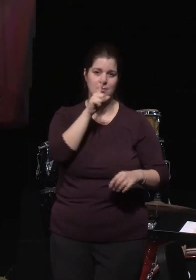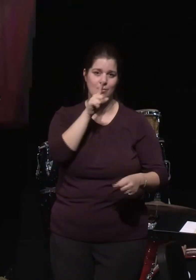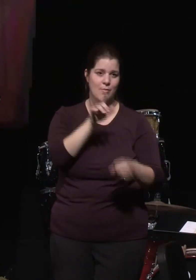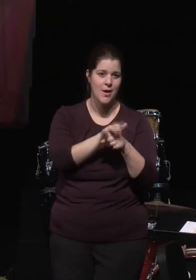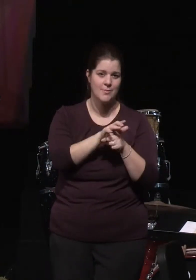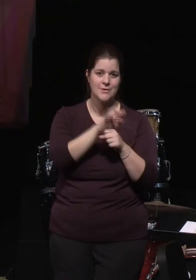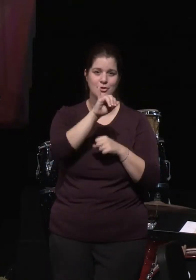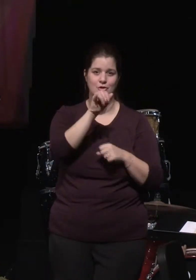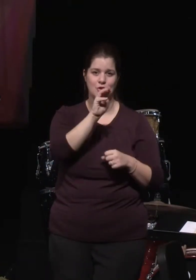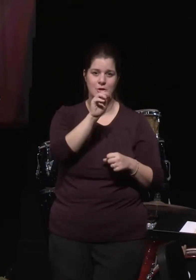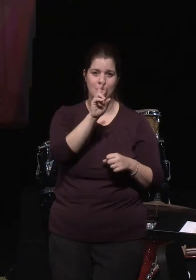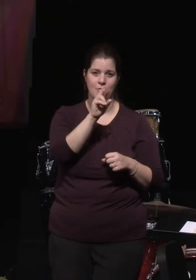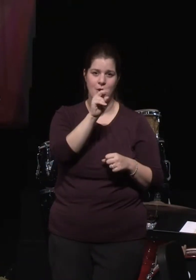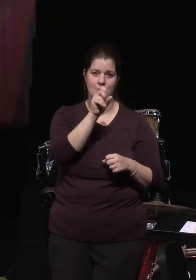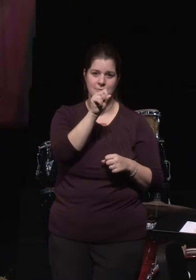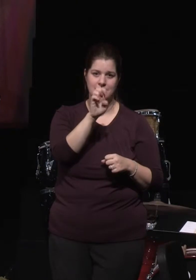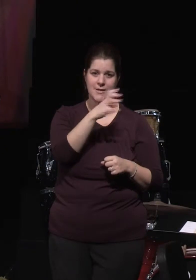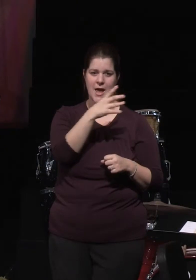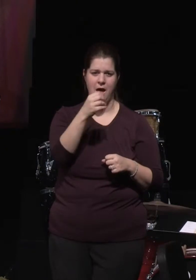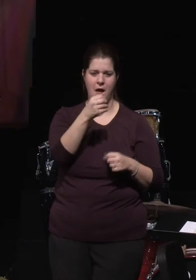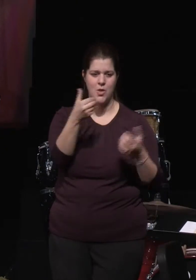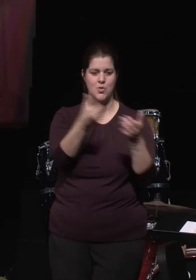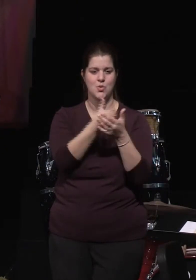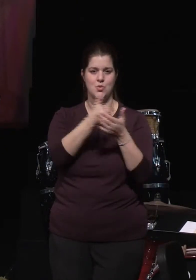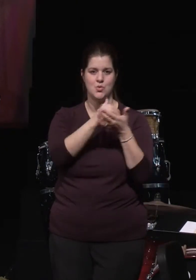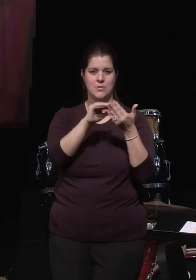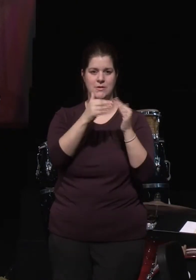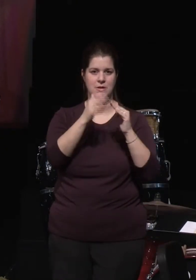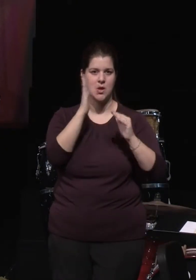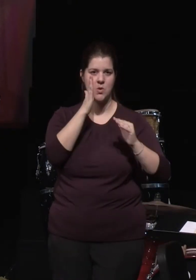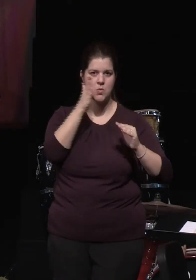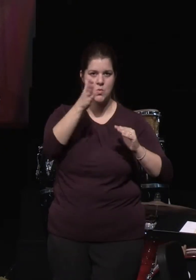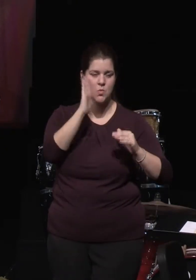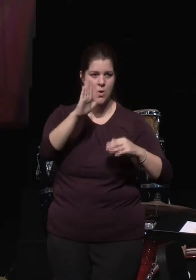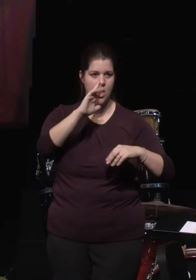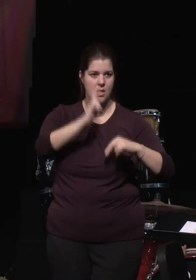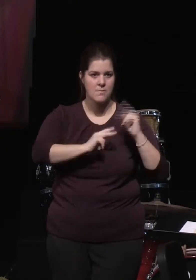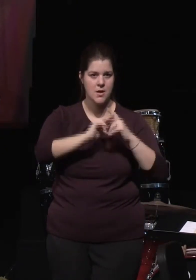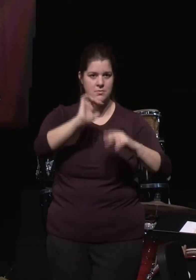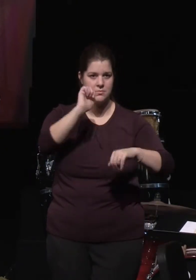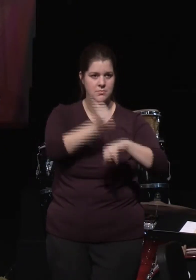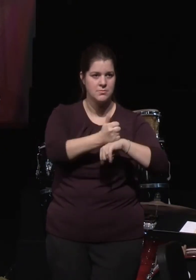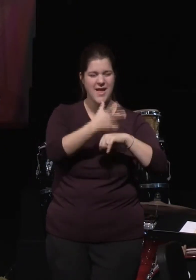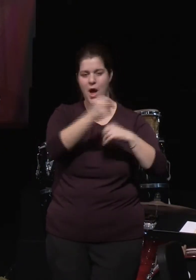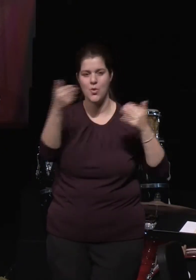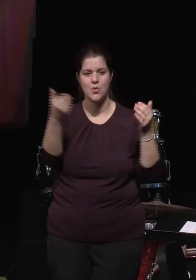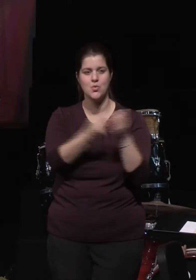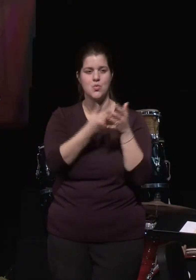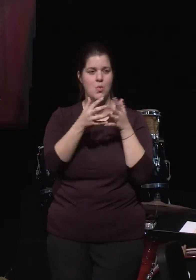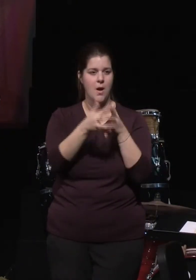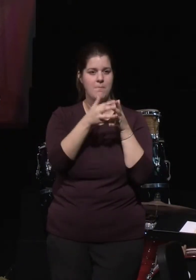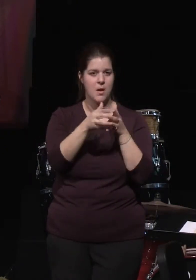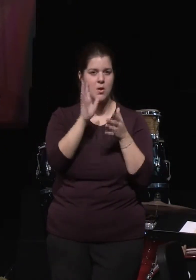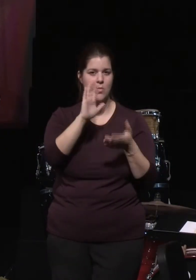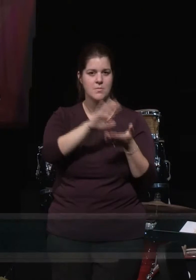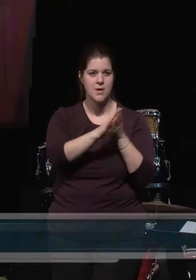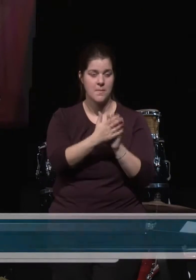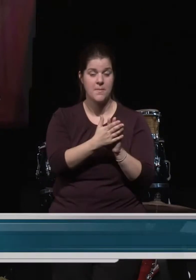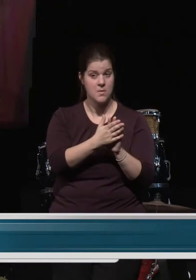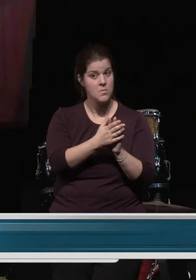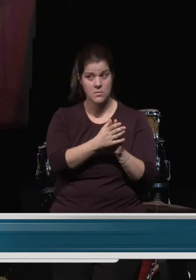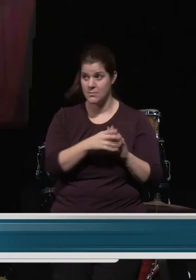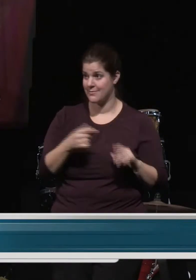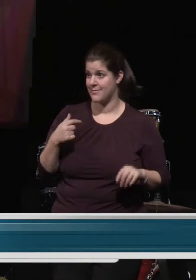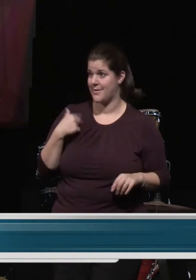and the new city we were going to build and the next America that it was going to be. I think right now we